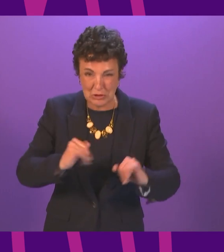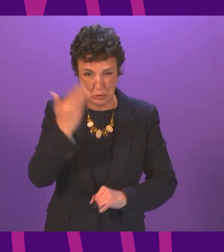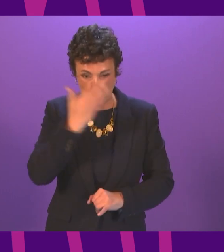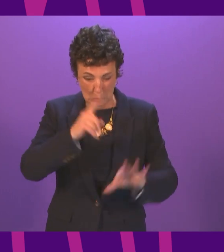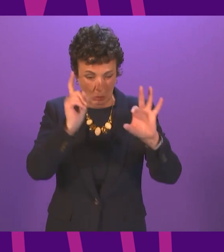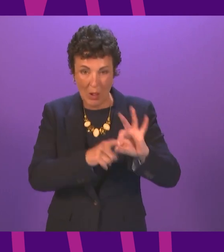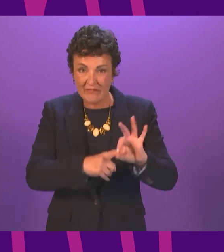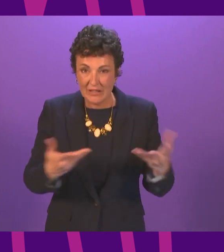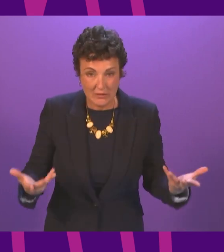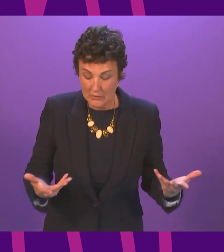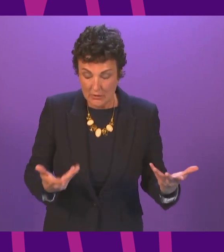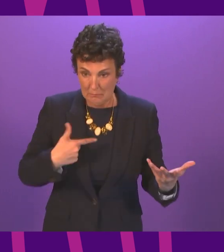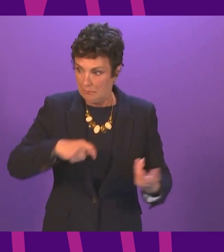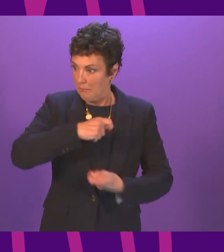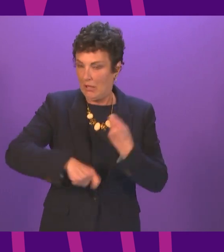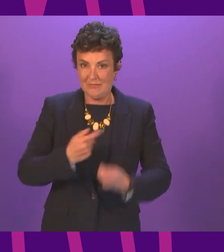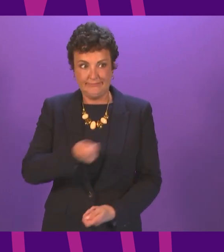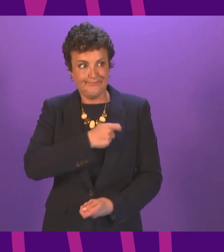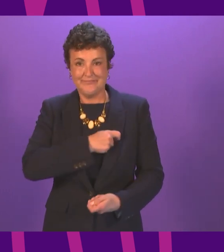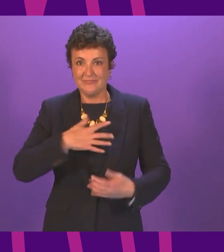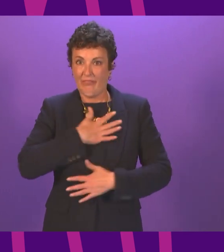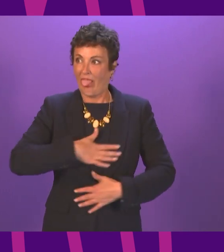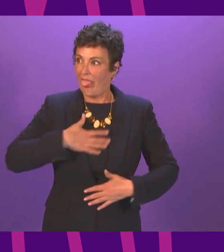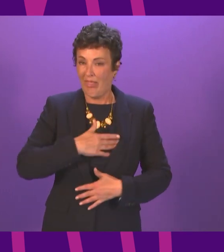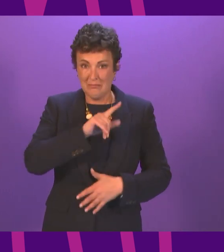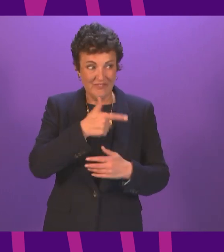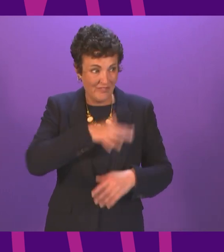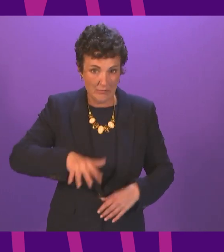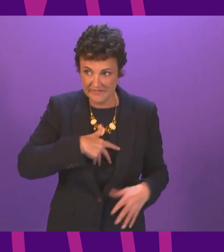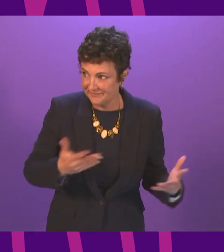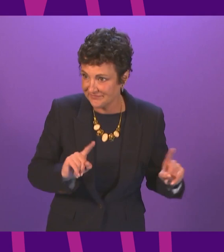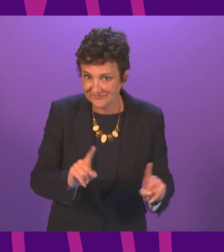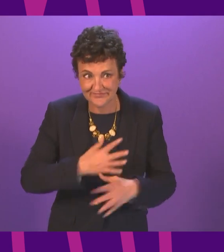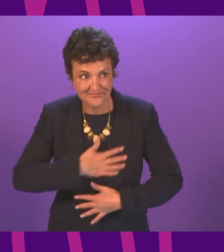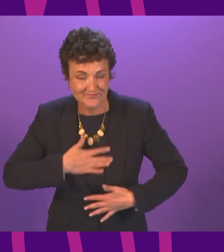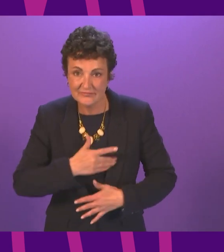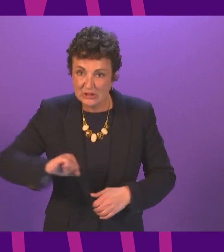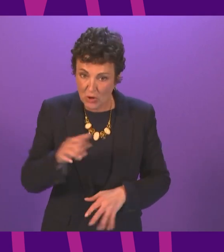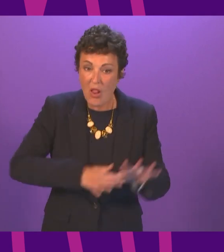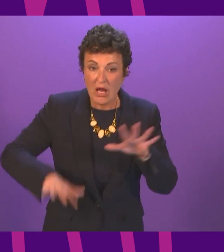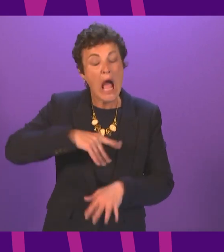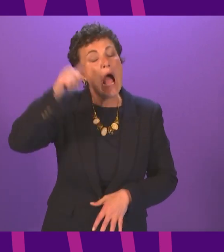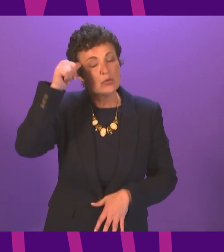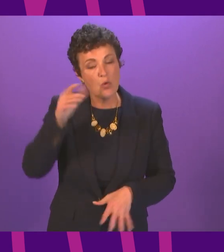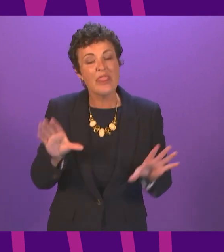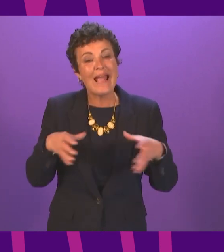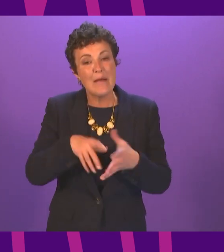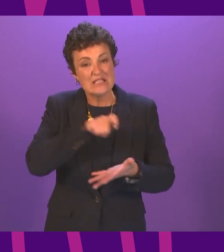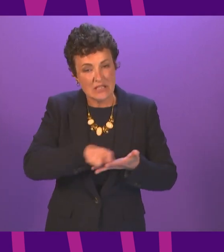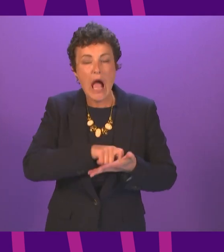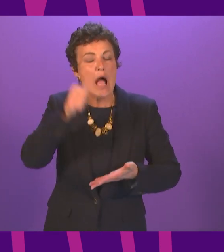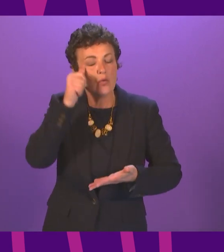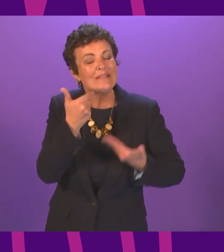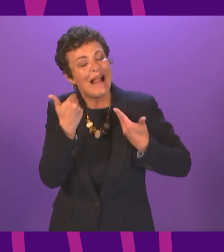qualifications which is causing anxiety and misery to thousands of families across Scotland I know the cabinet secretary has left the